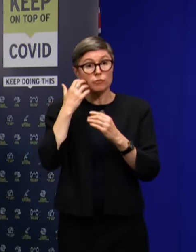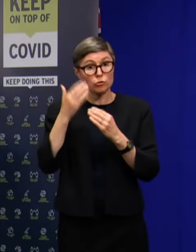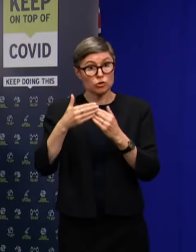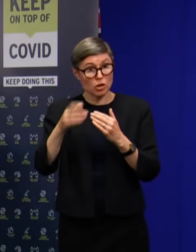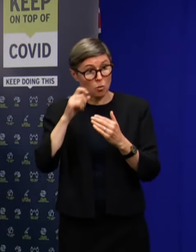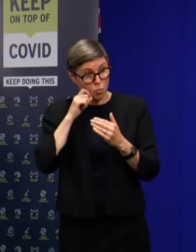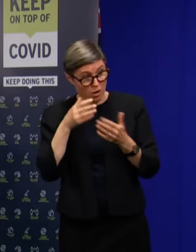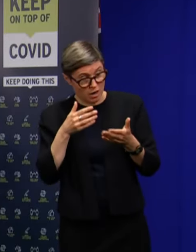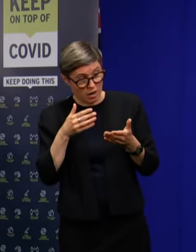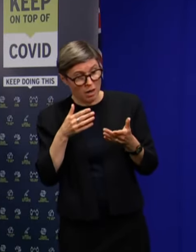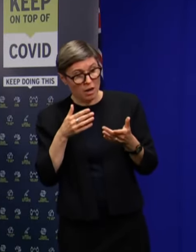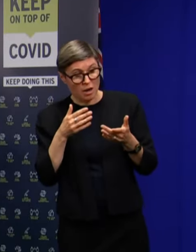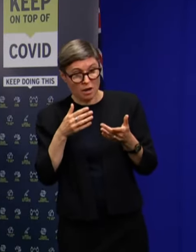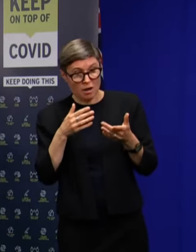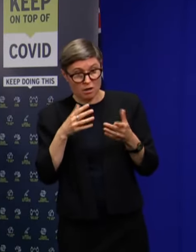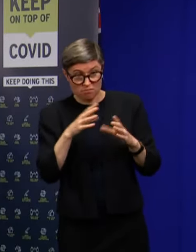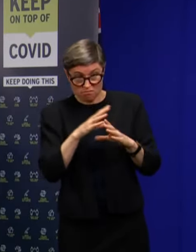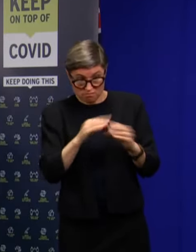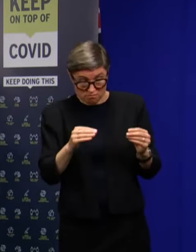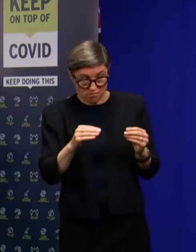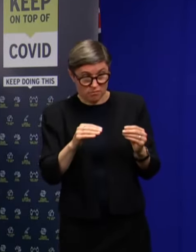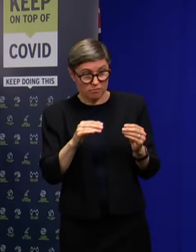we'll allow the review to take its course.